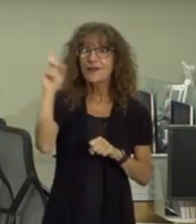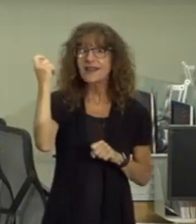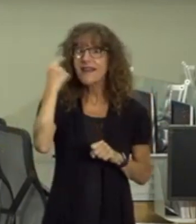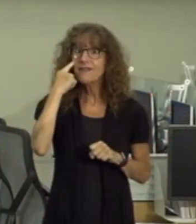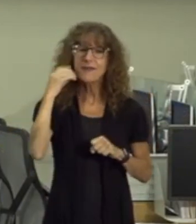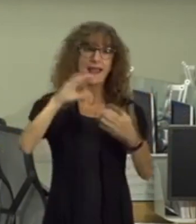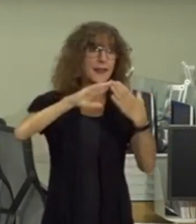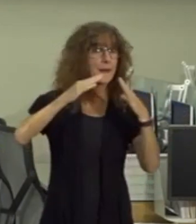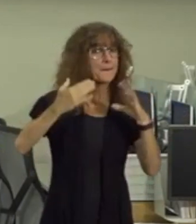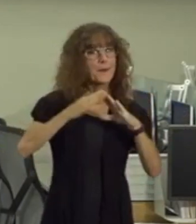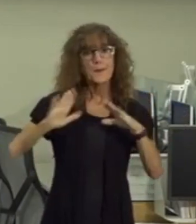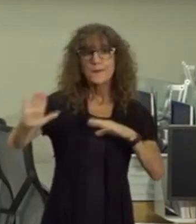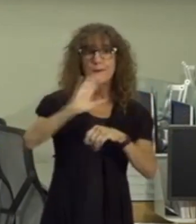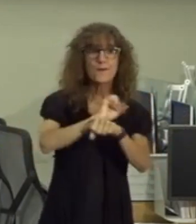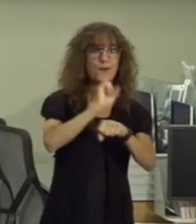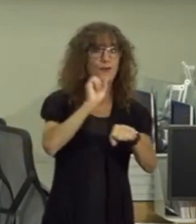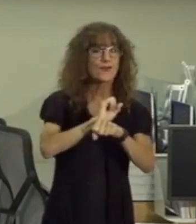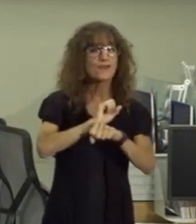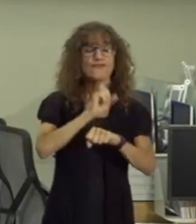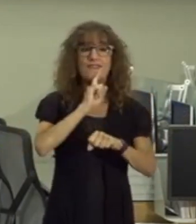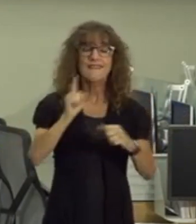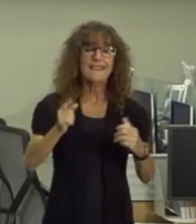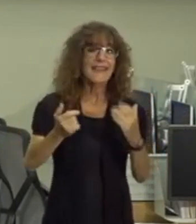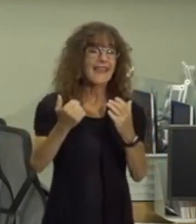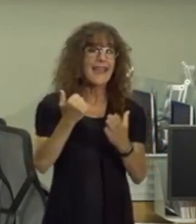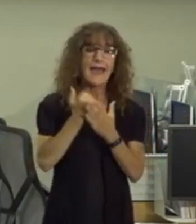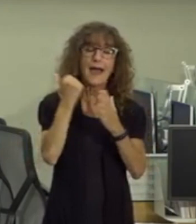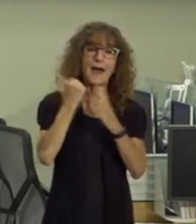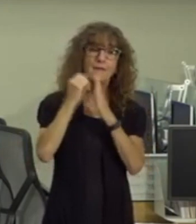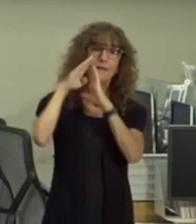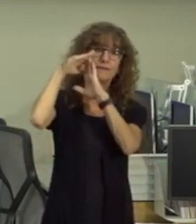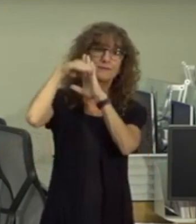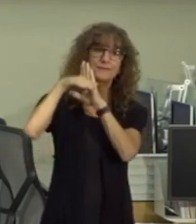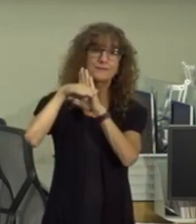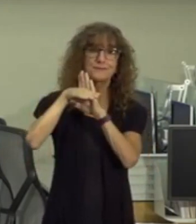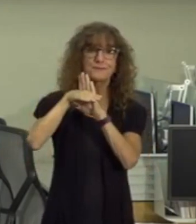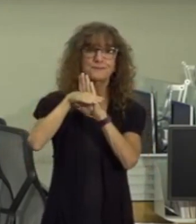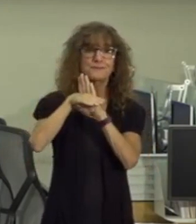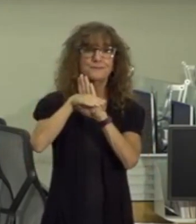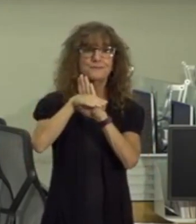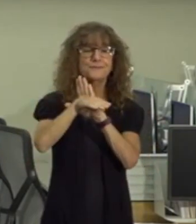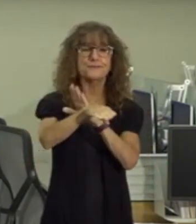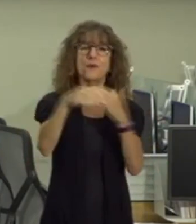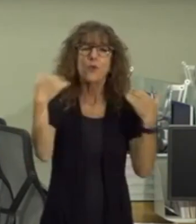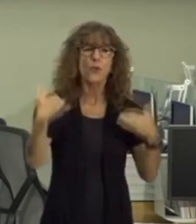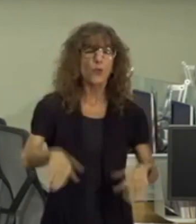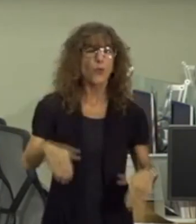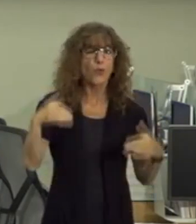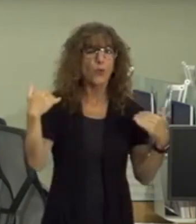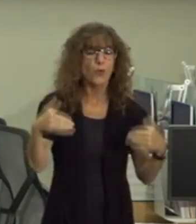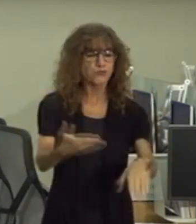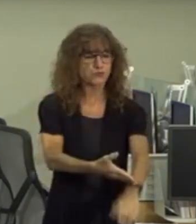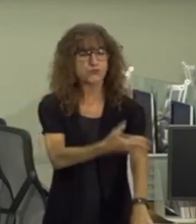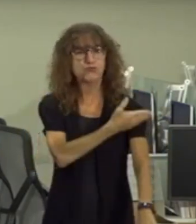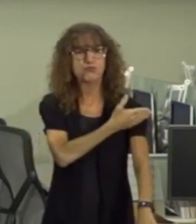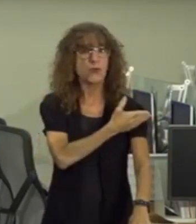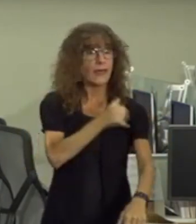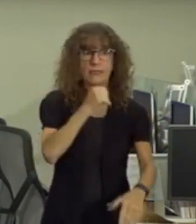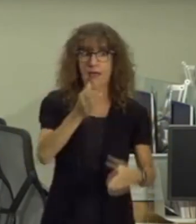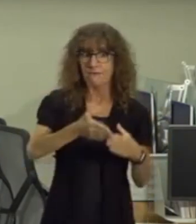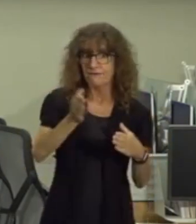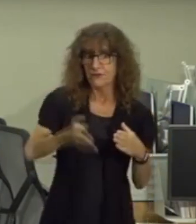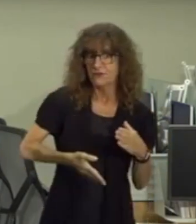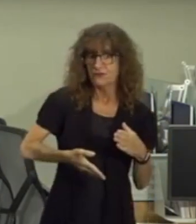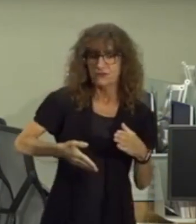well as the community has really helped to flatten the curve that is a phenomenal recovery that the county has made we are not done yet but I do want to say